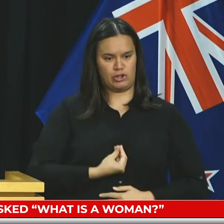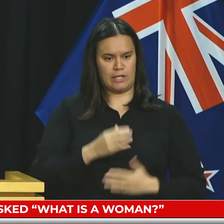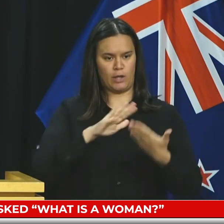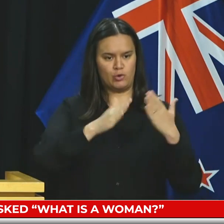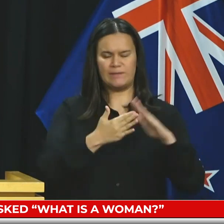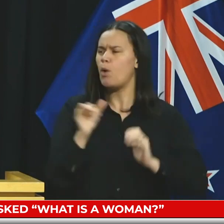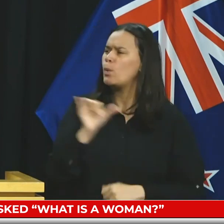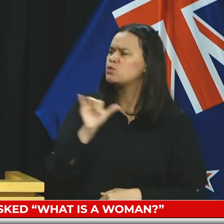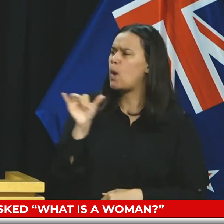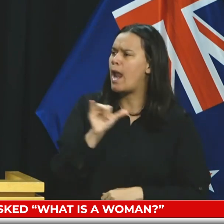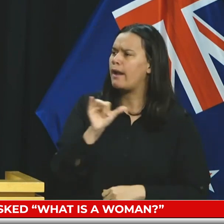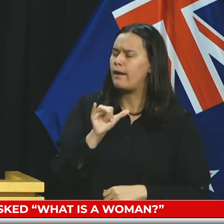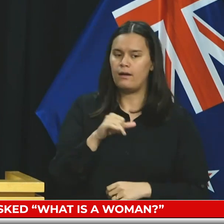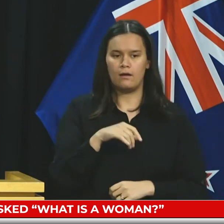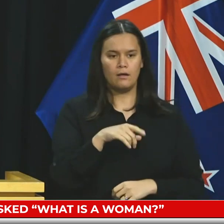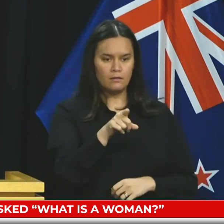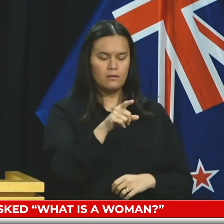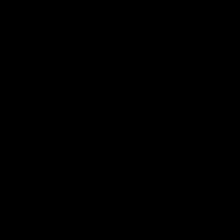abhorrent, in my view. Well, that they shouldn't exist.